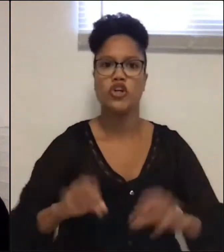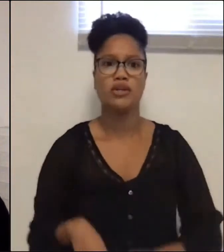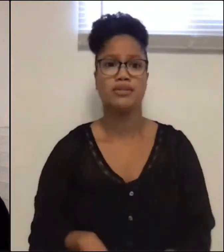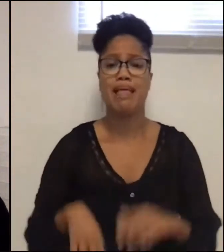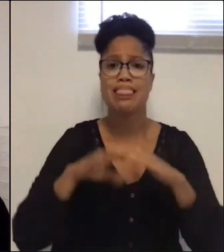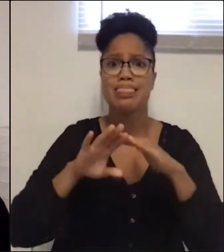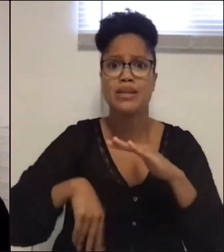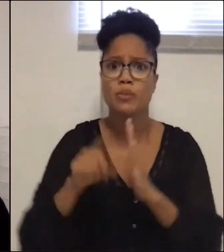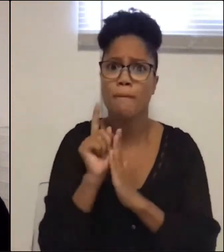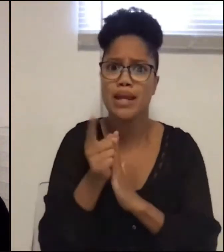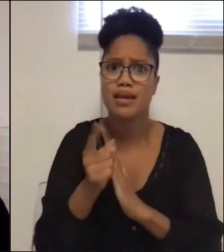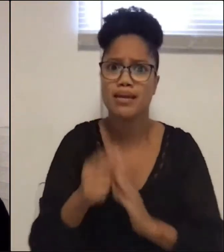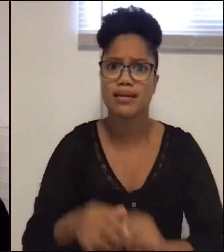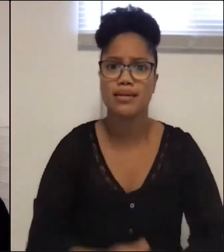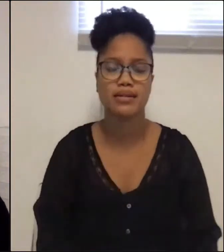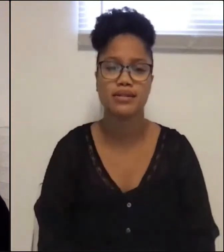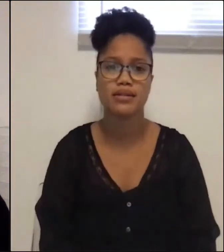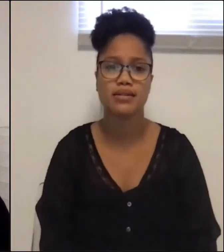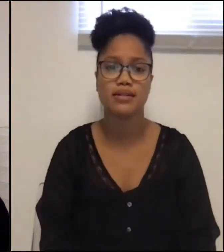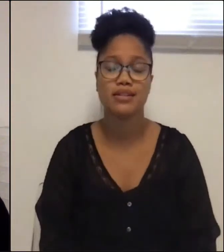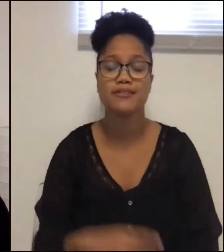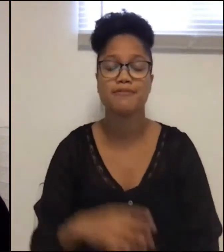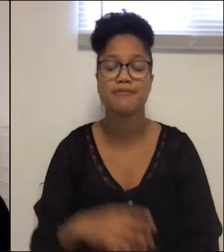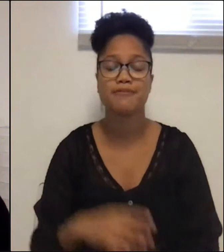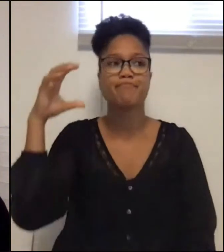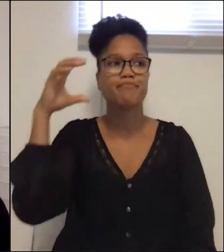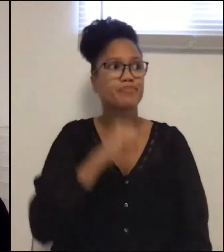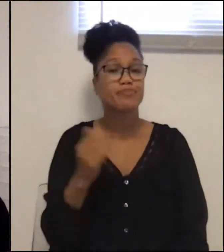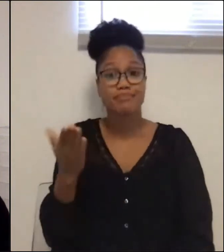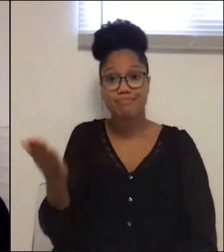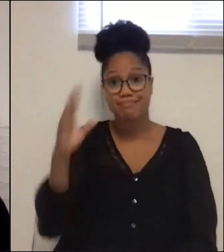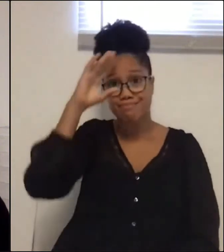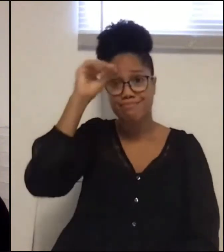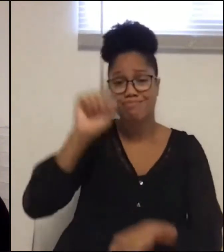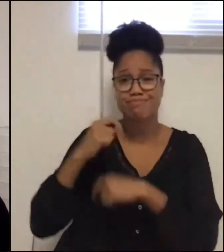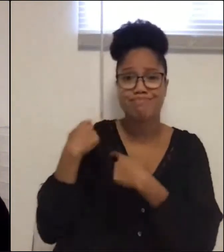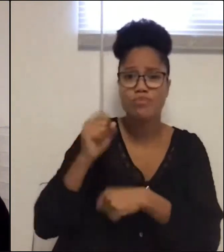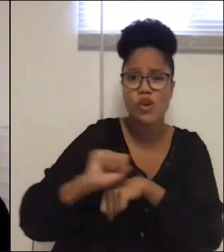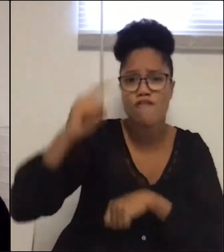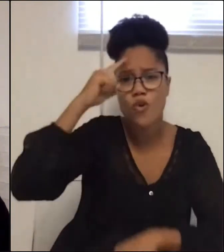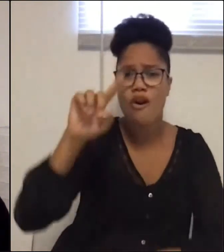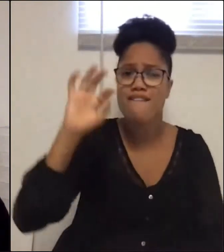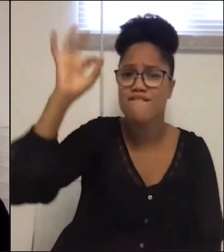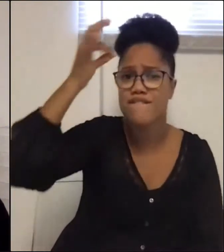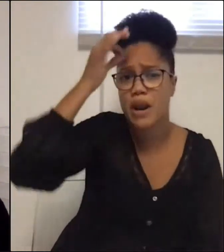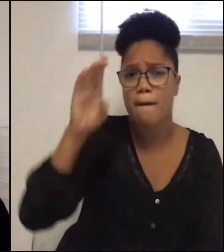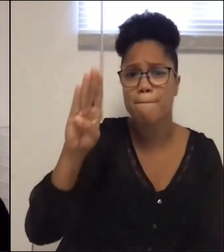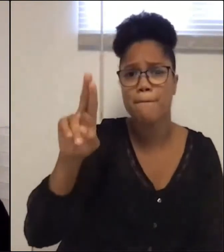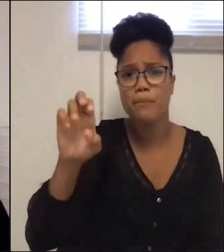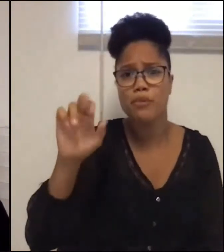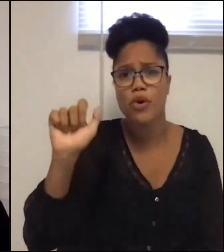seconds. Turns out he'd been working for the Federal Bureau of Invisible Women,